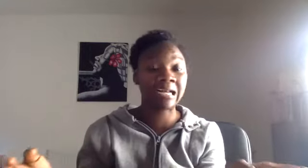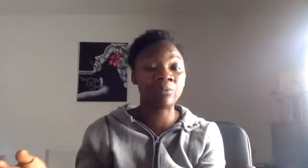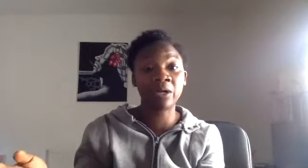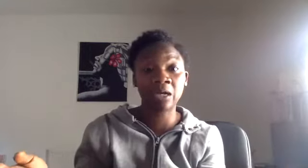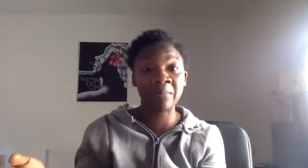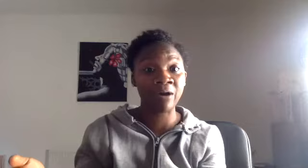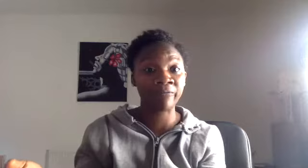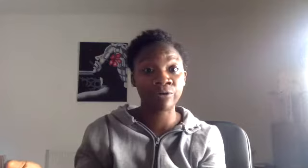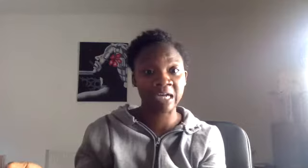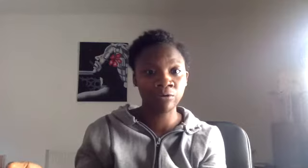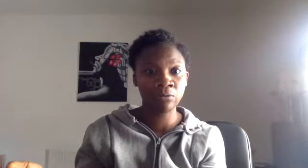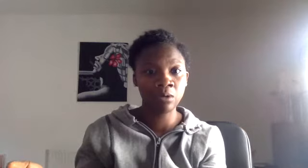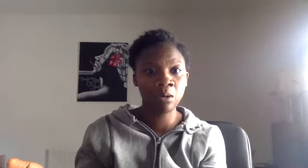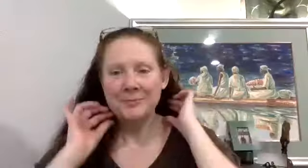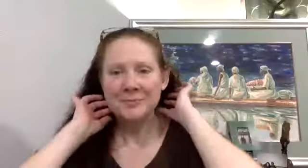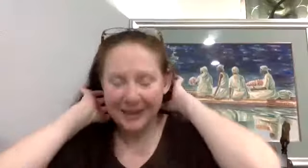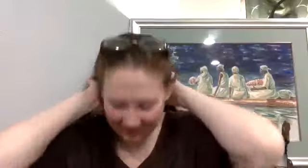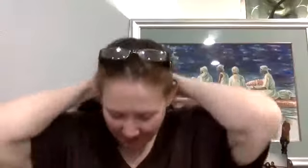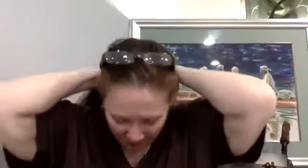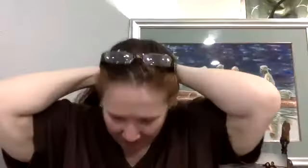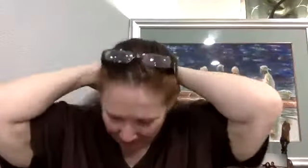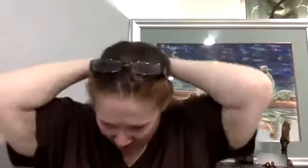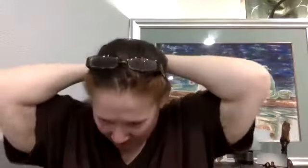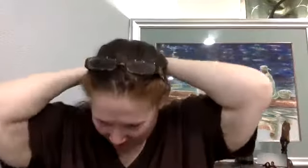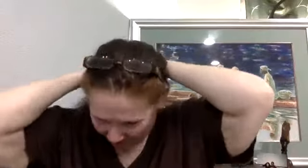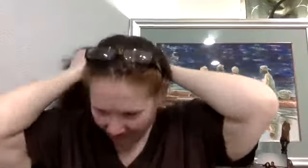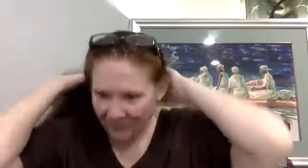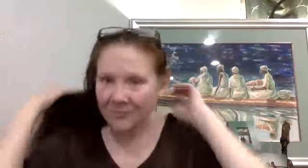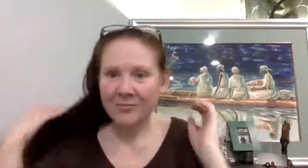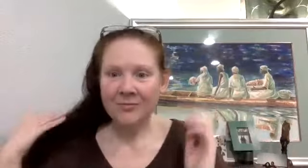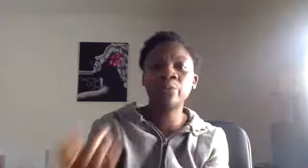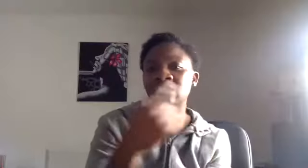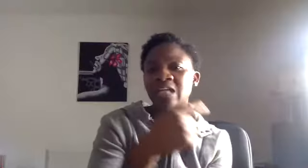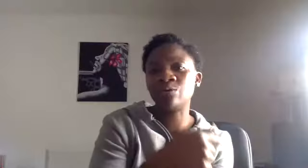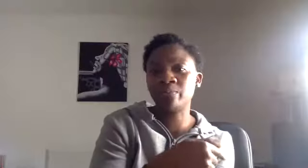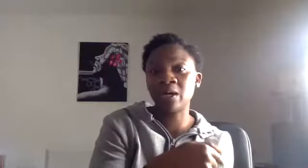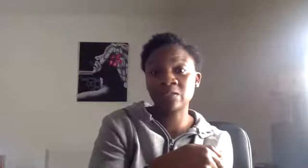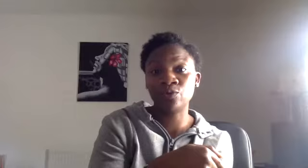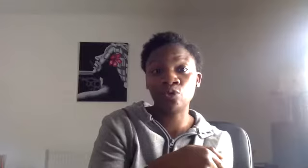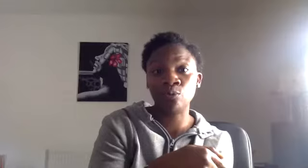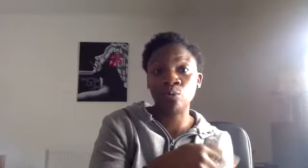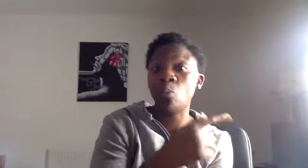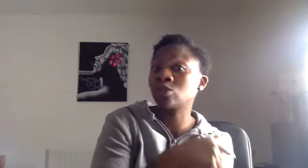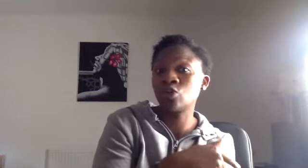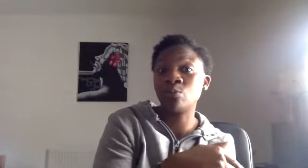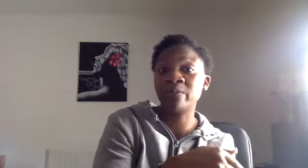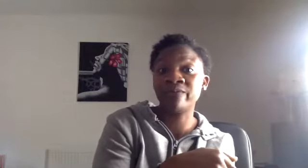when we're going to come out of lockdown. Right. When you do come out of it, you're going, do I want to take all the parts of normal, what was normal before?